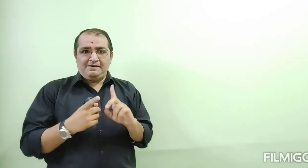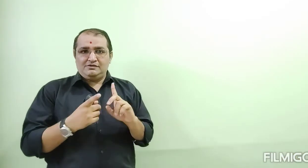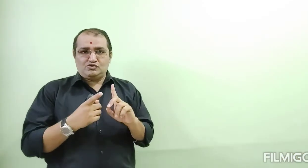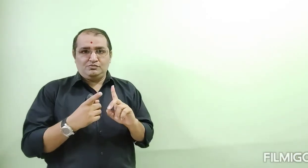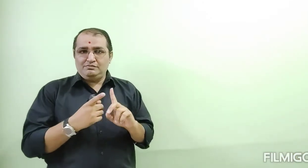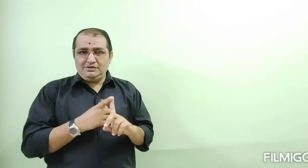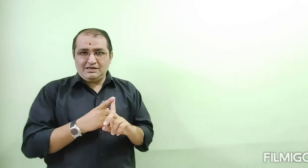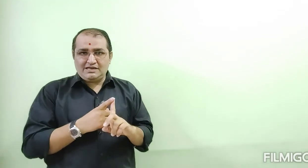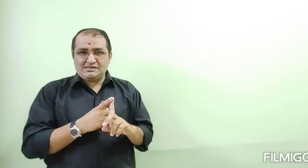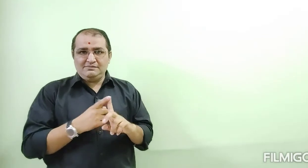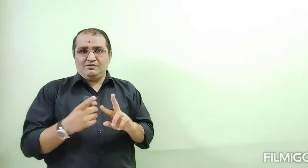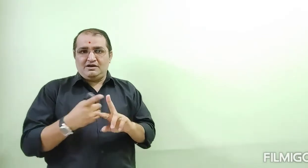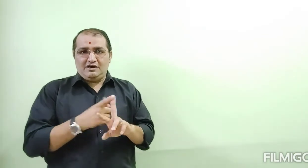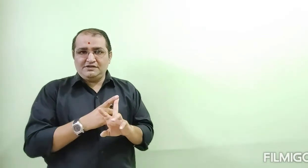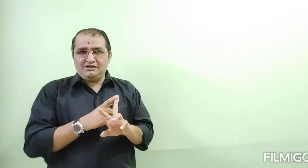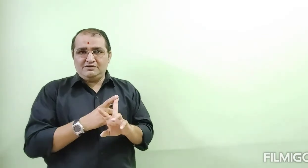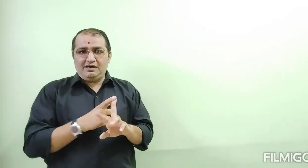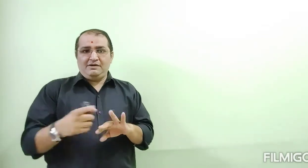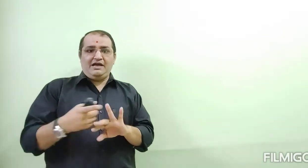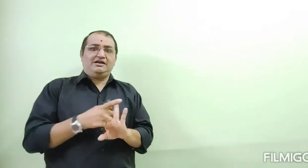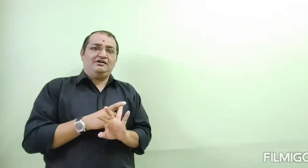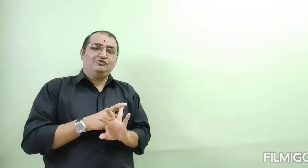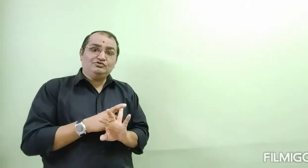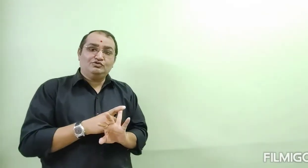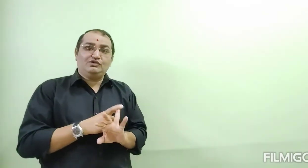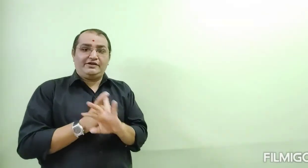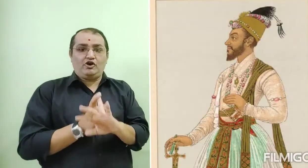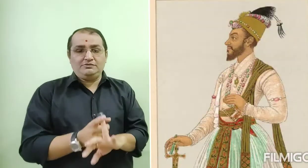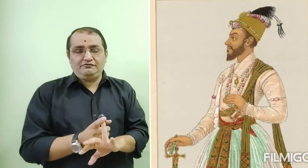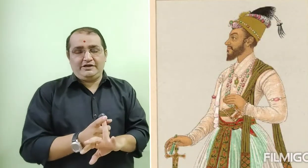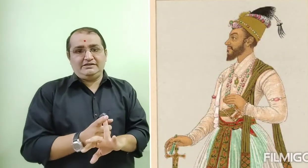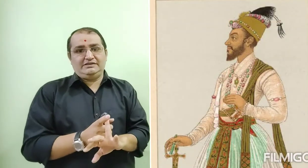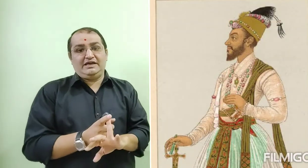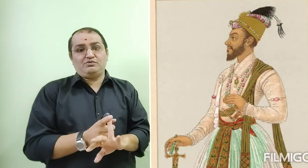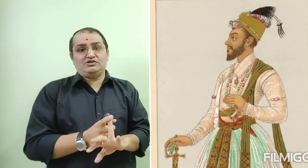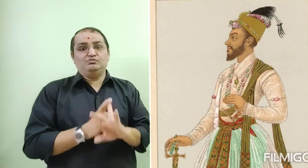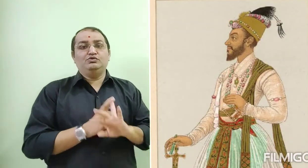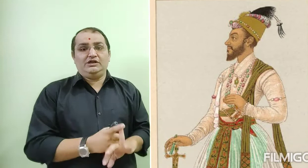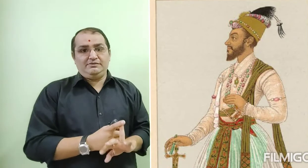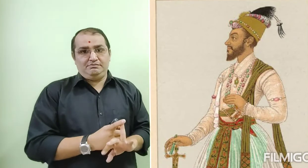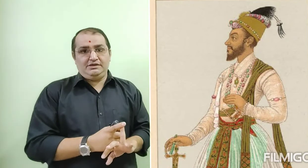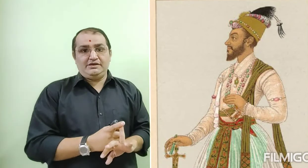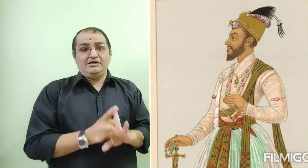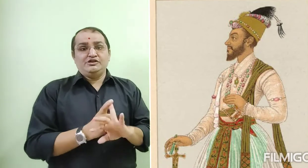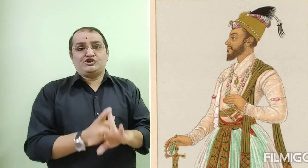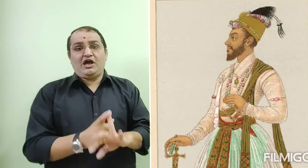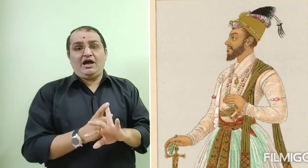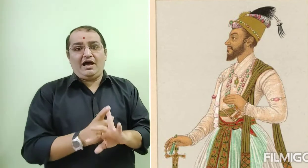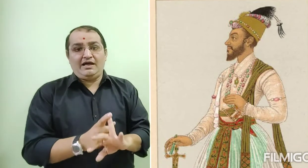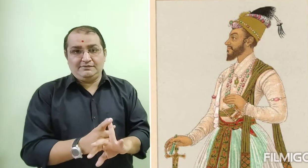So, Meir Qasim, Awad Nabaab and a common friend. That was a Mughat Imperium. Shah Alam.